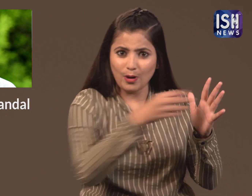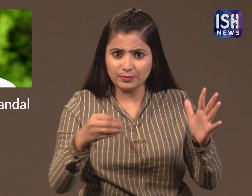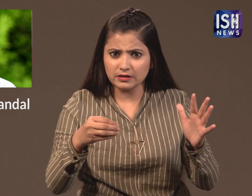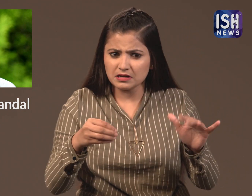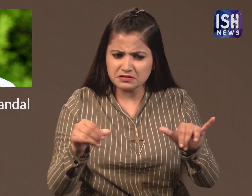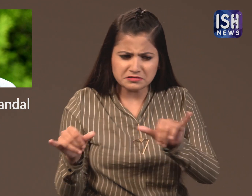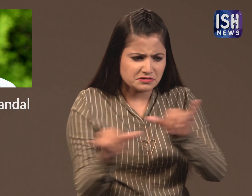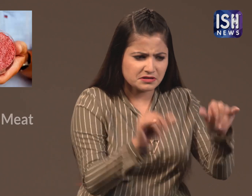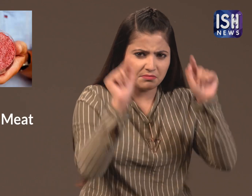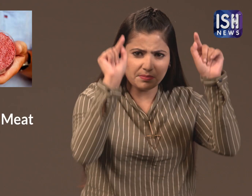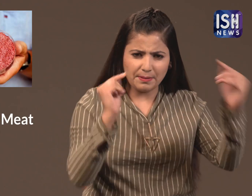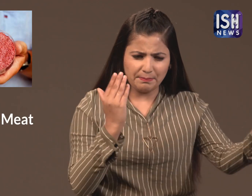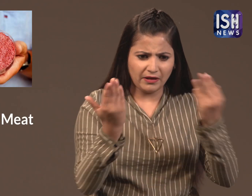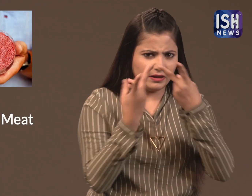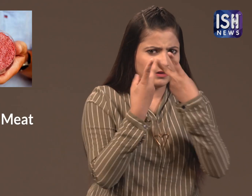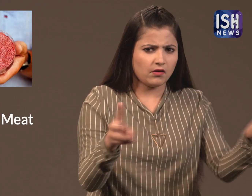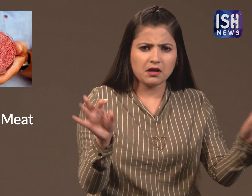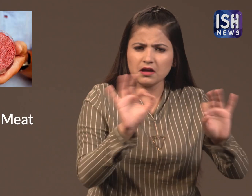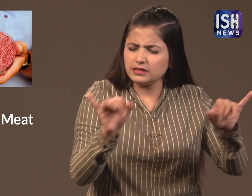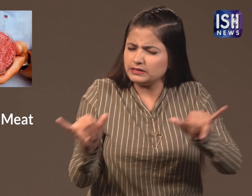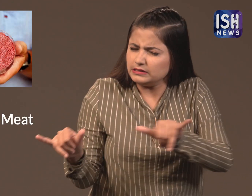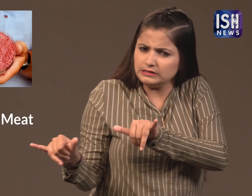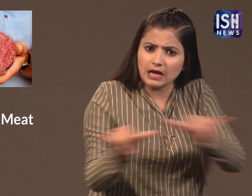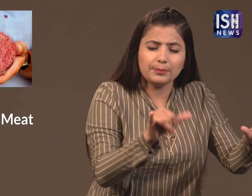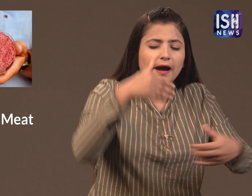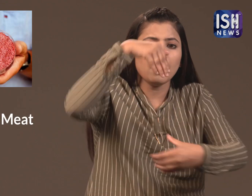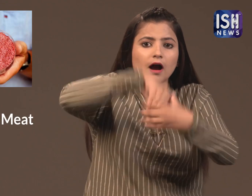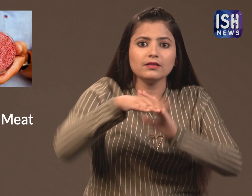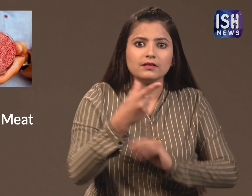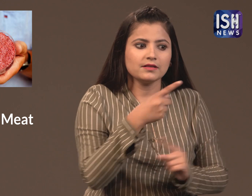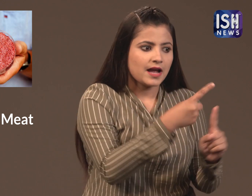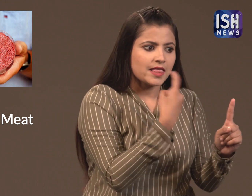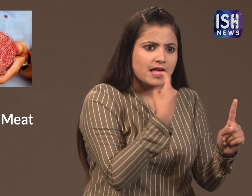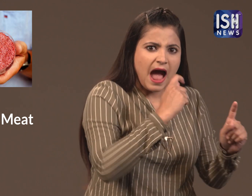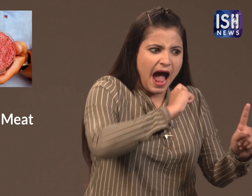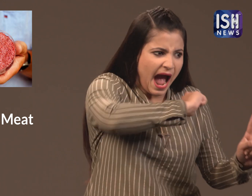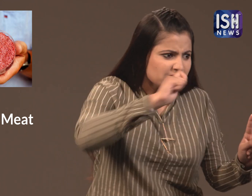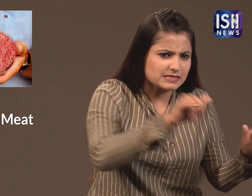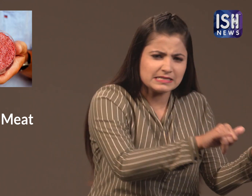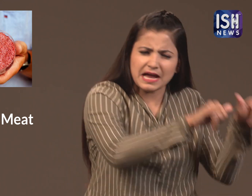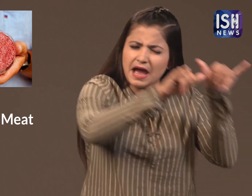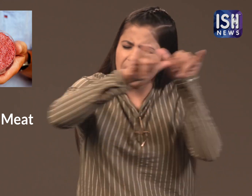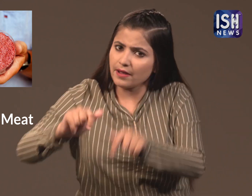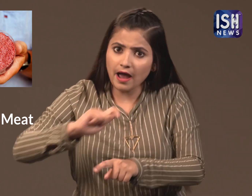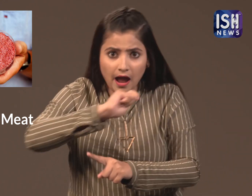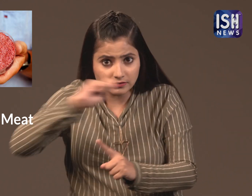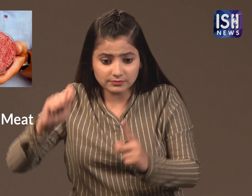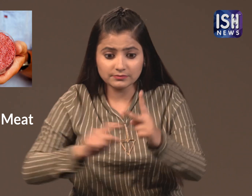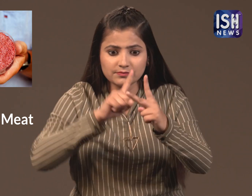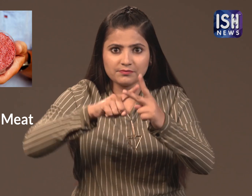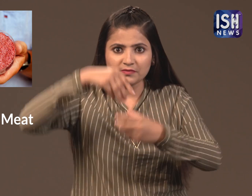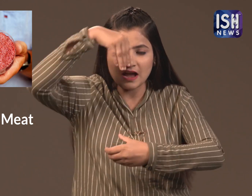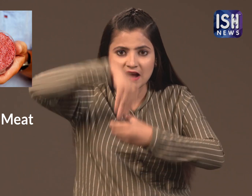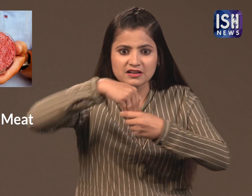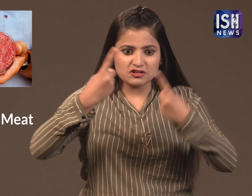this artificial meat is the same when compared to the real meat. It has the same taste and nutrients.